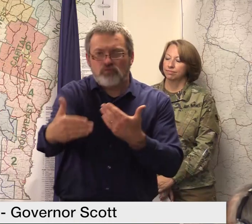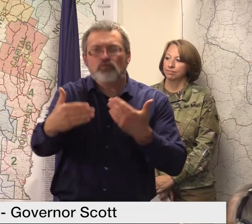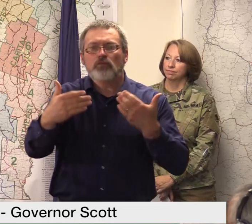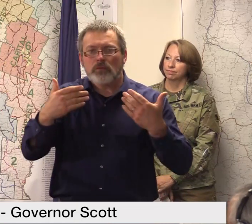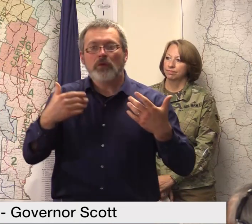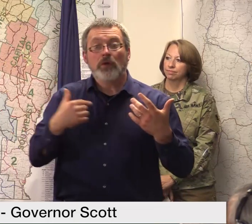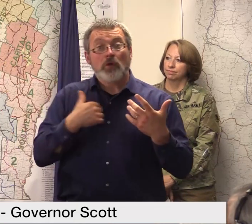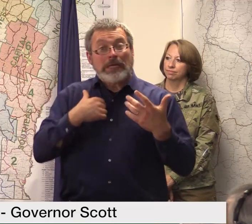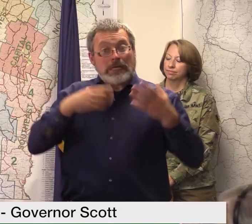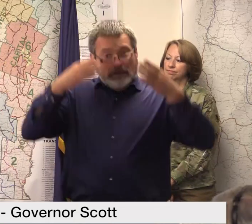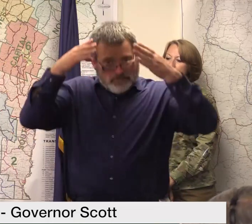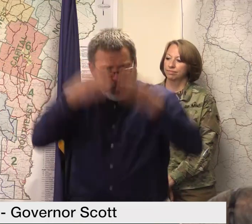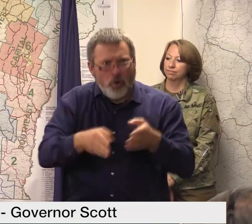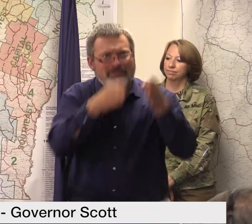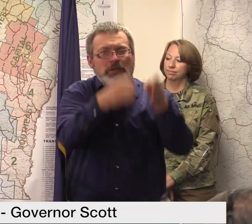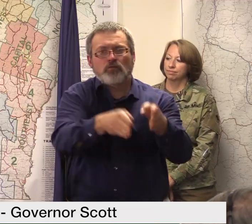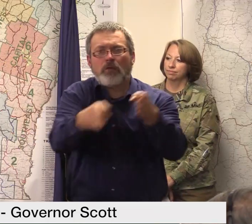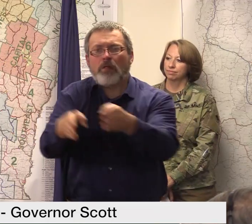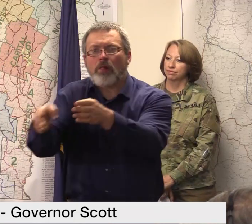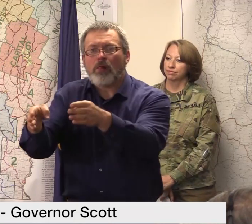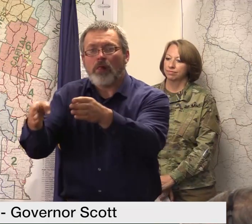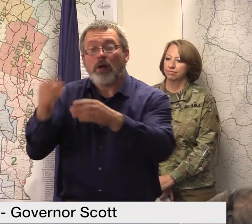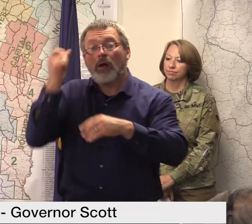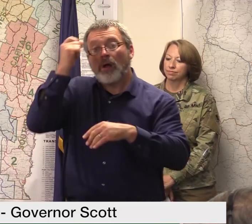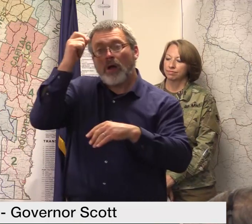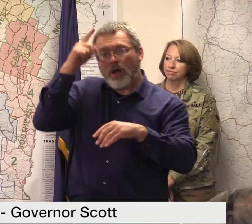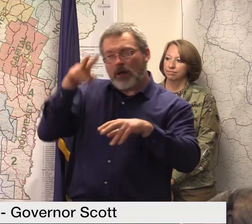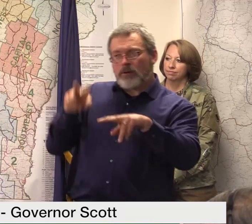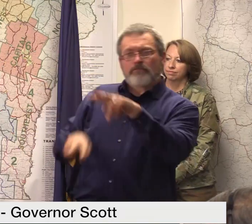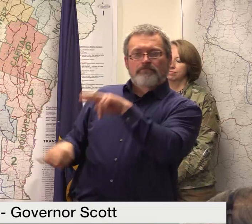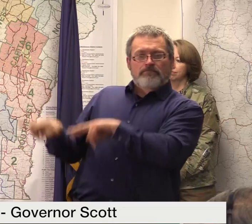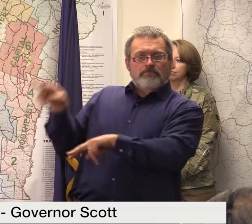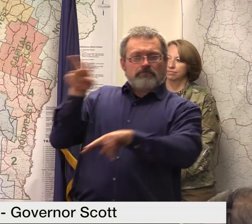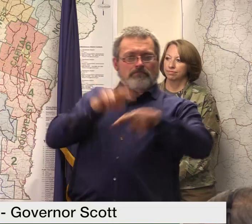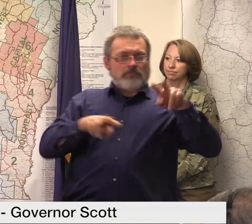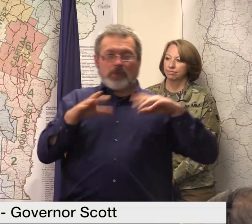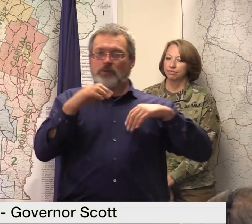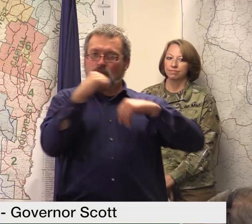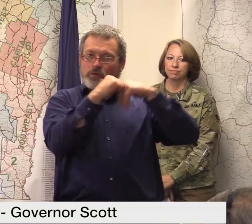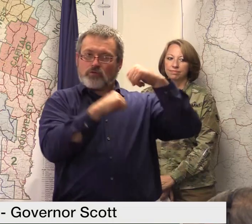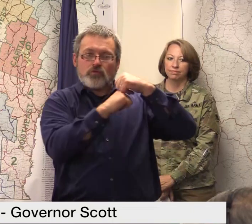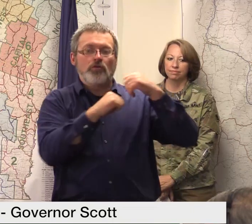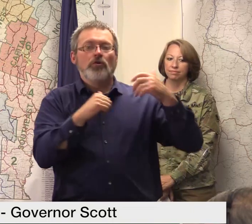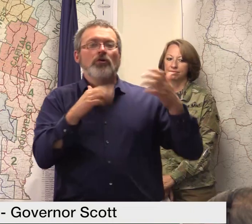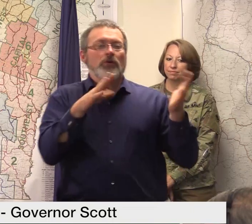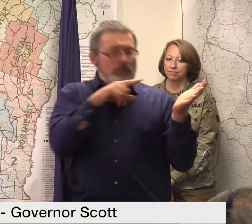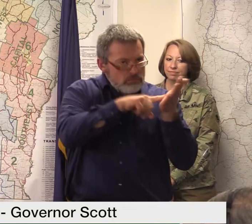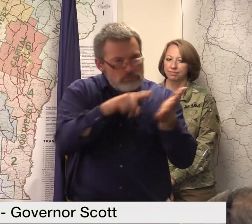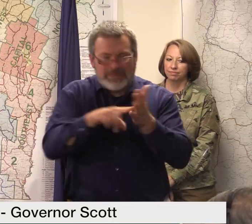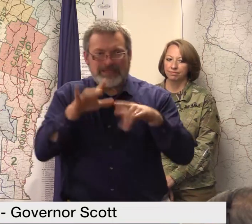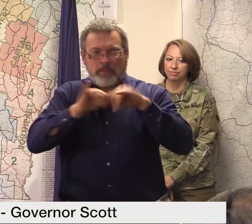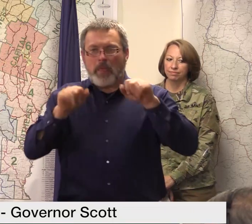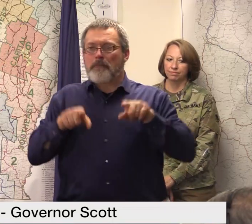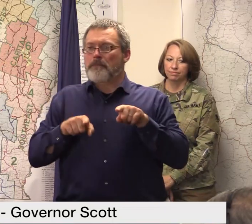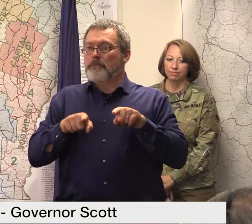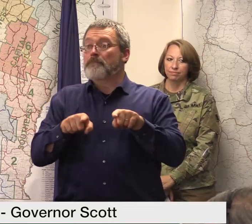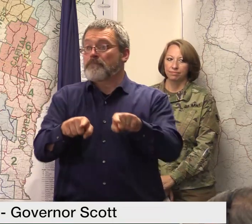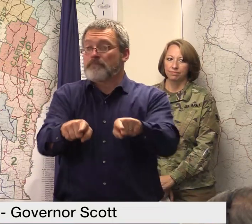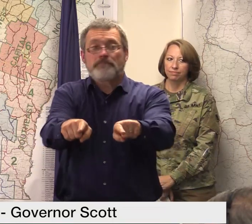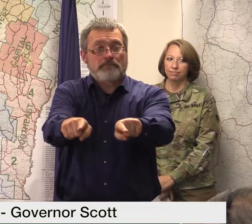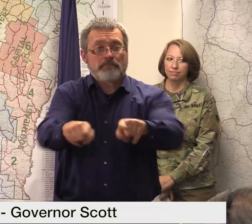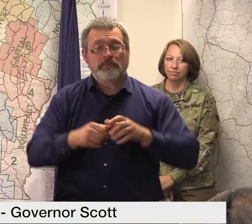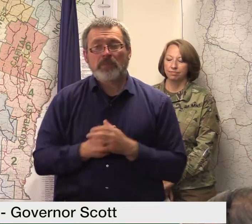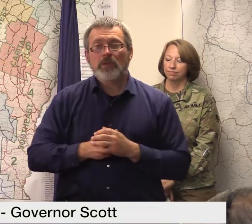we're conducting assessments on the overall damages to infrastructure and we'll work with the state to